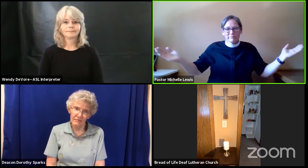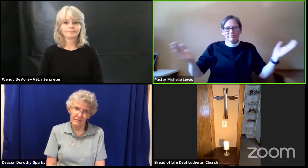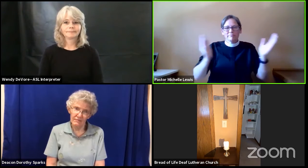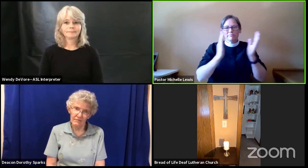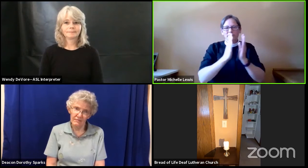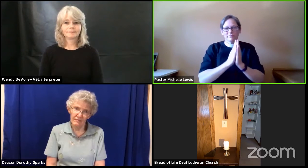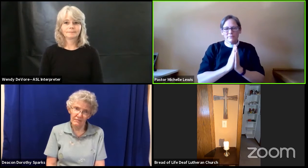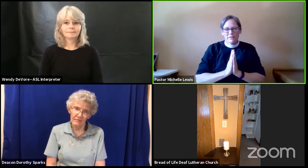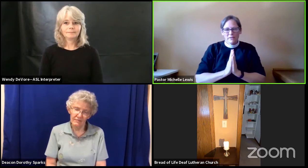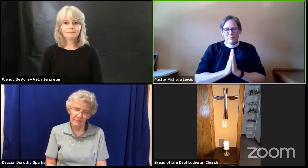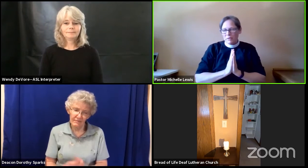amen